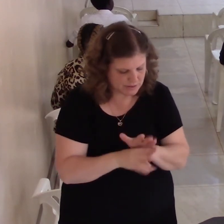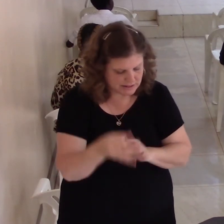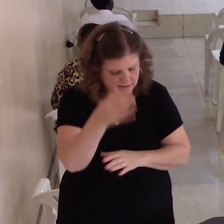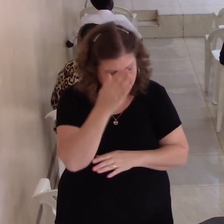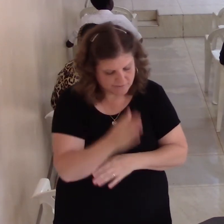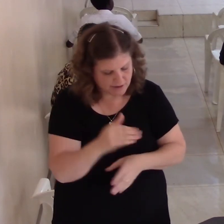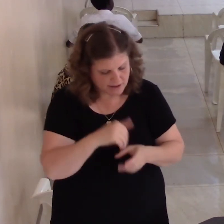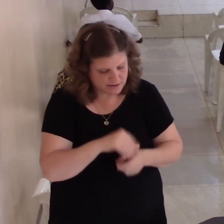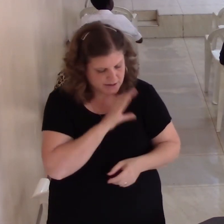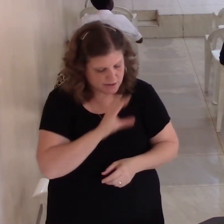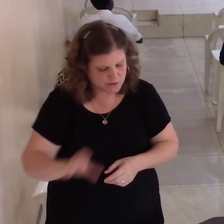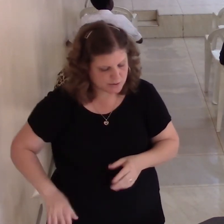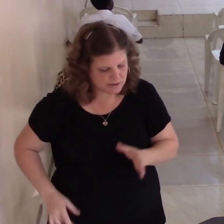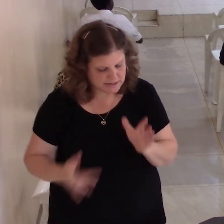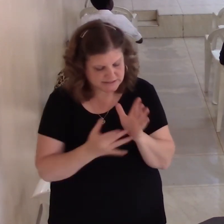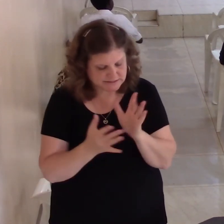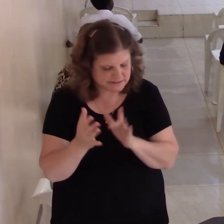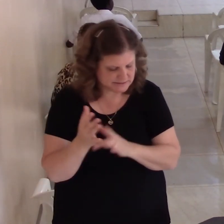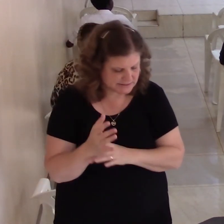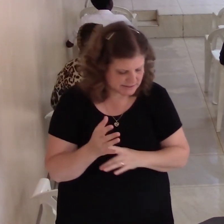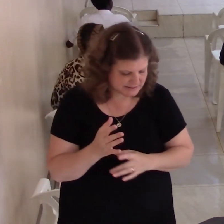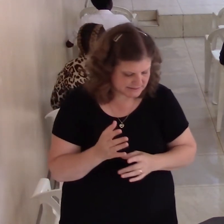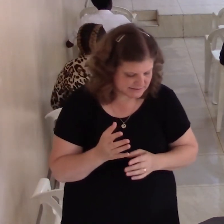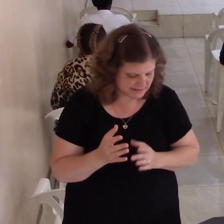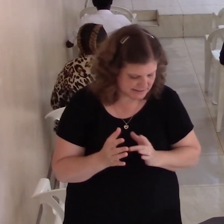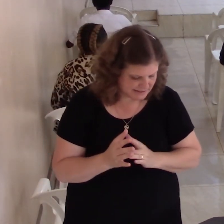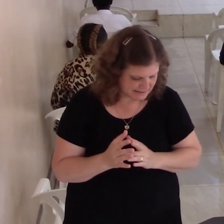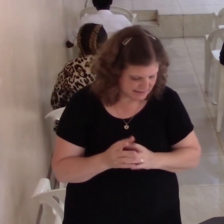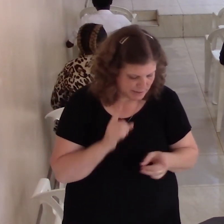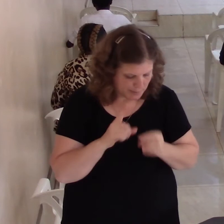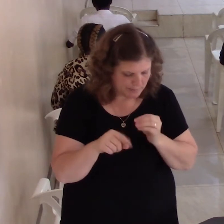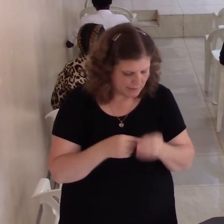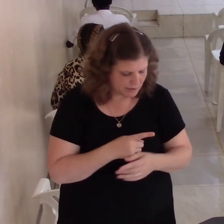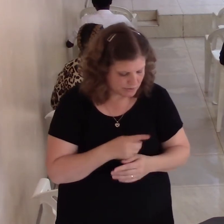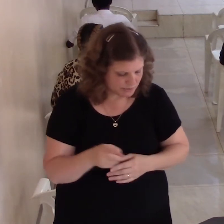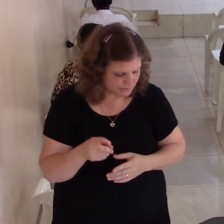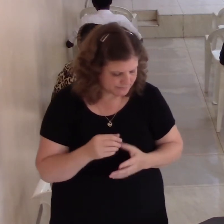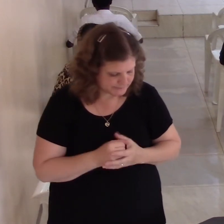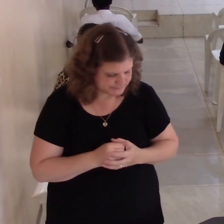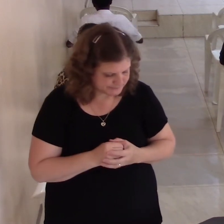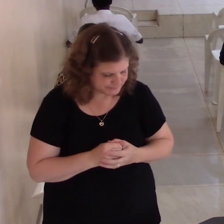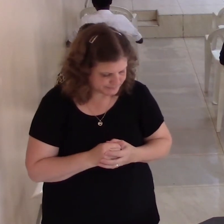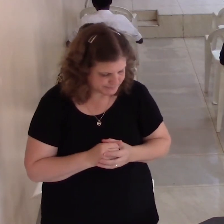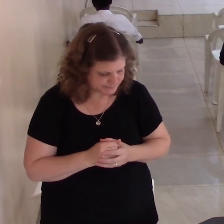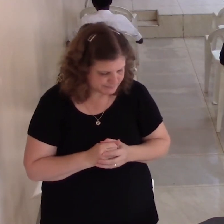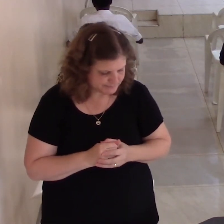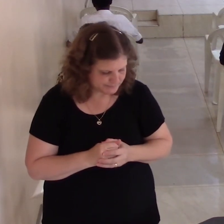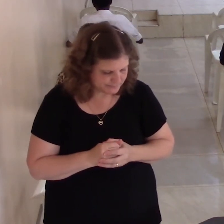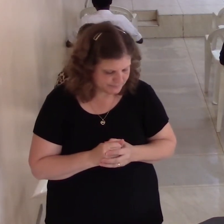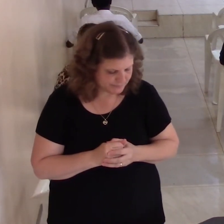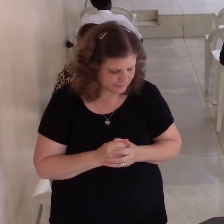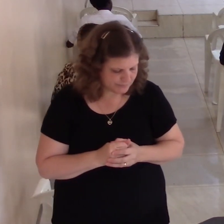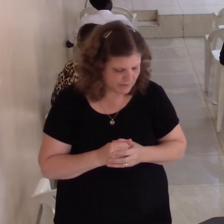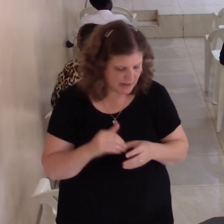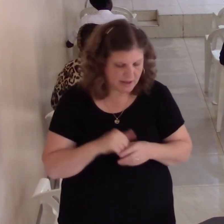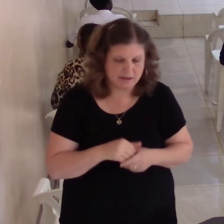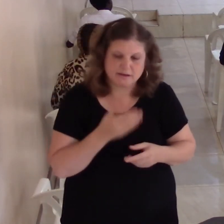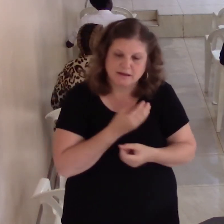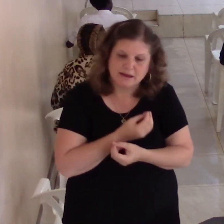thus first thus only is why we do in everything you what you thanks thanks